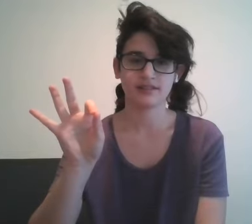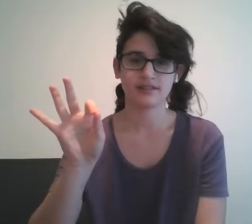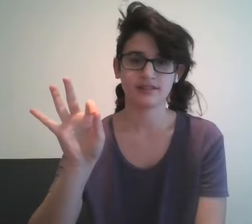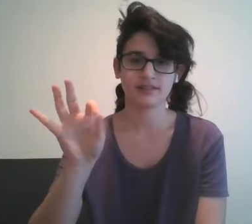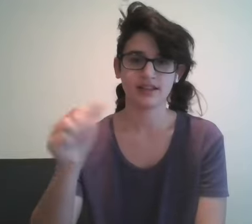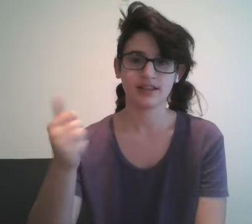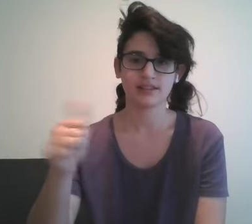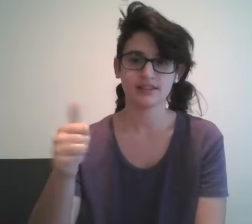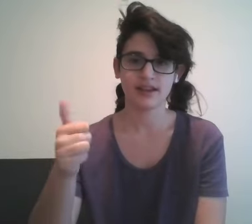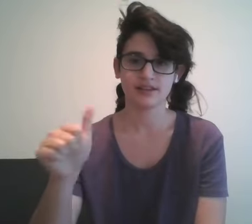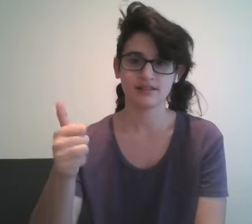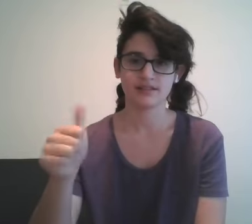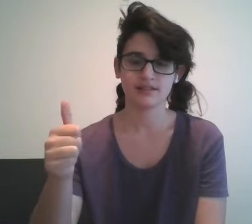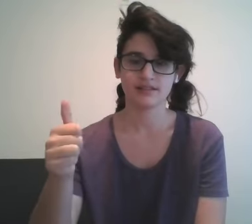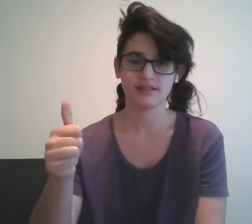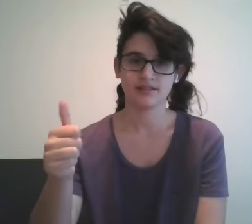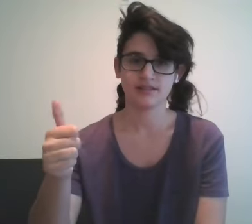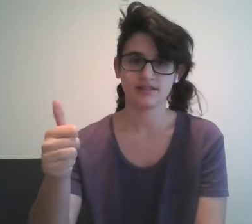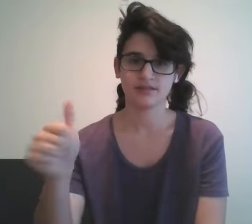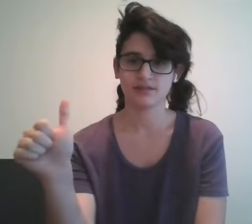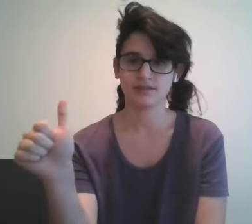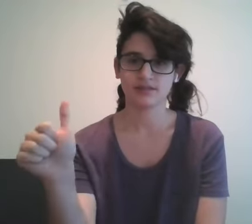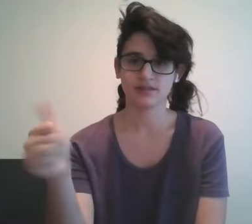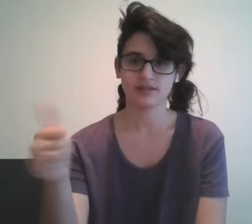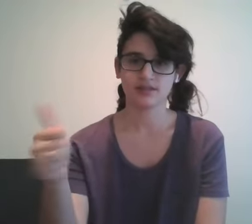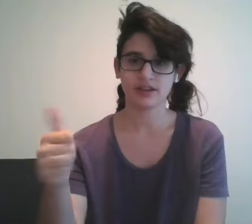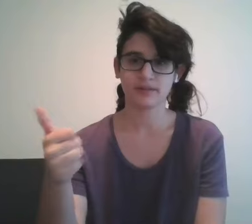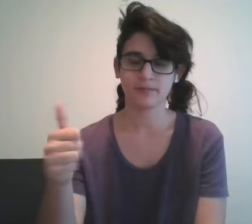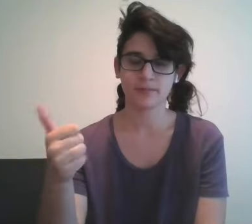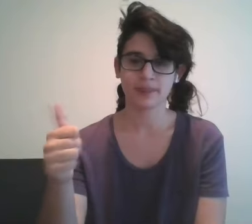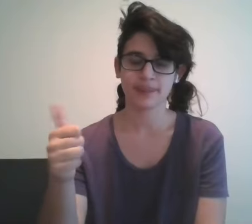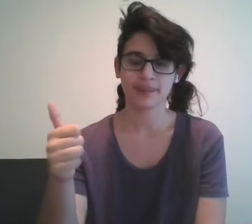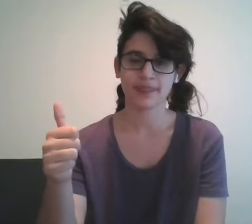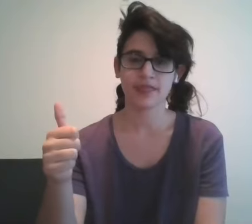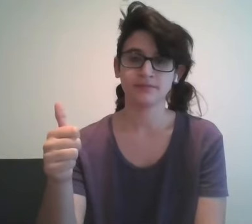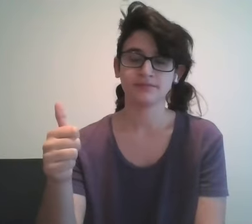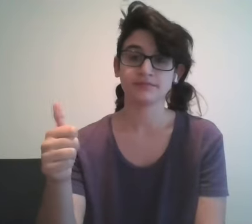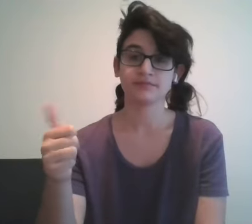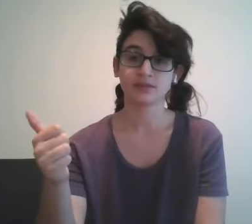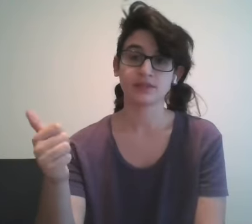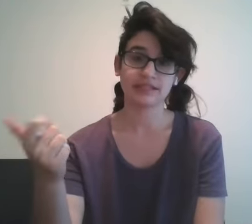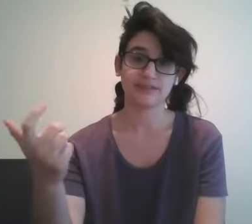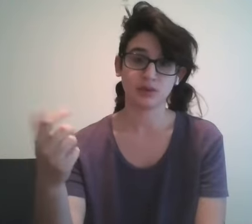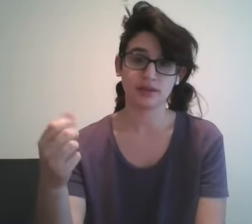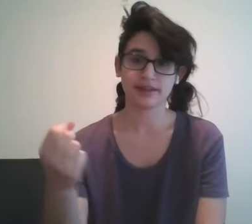nine and this is ten this is a shake and here's where it gets even more complicated